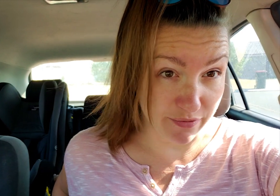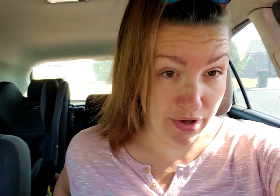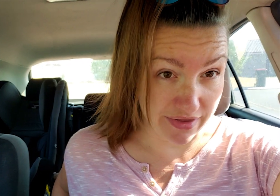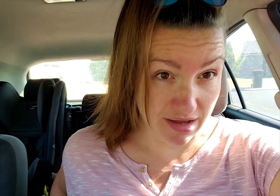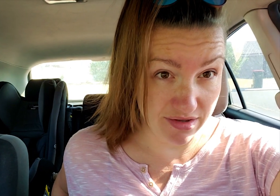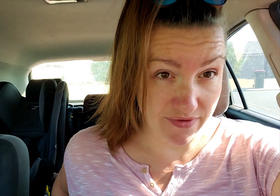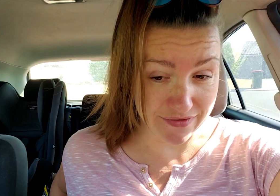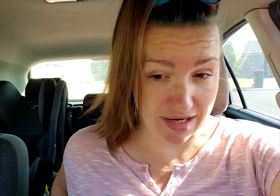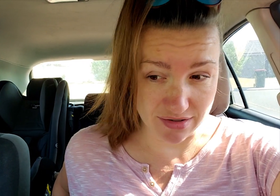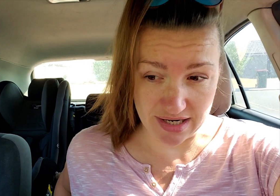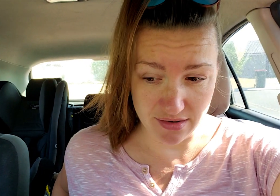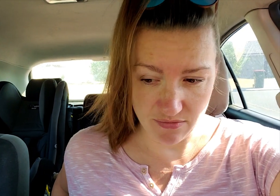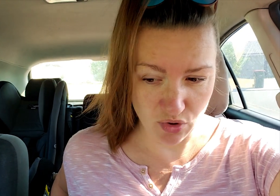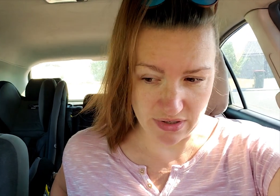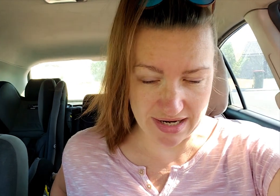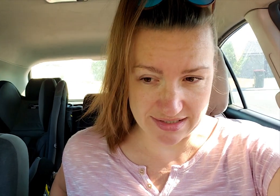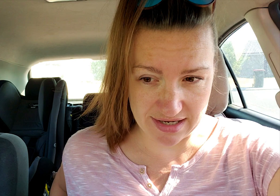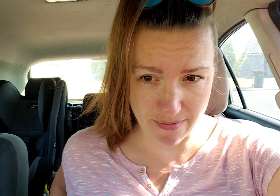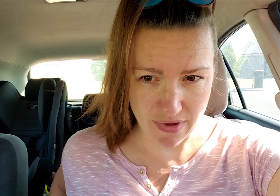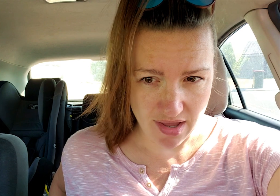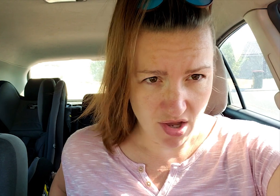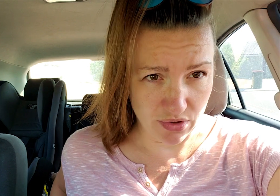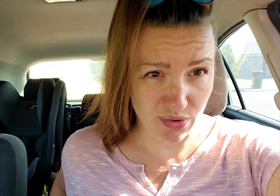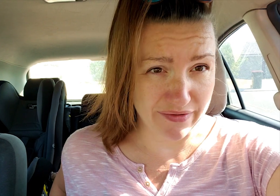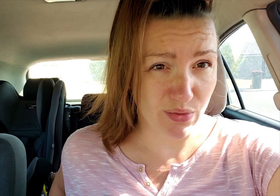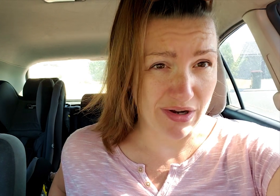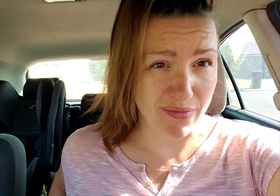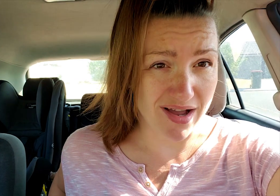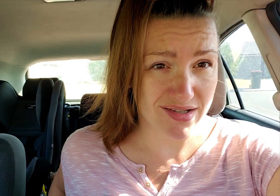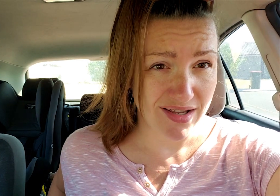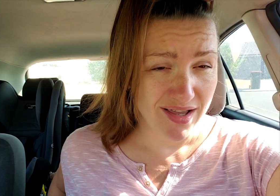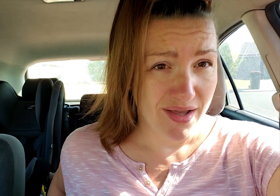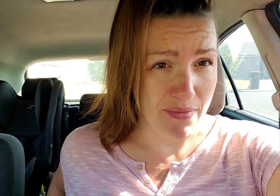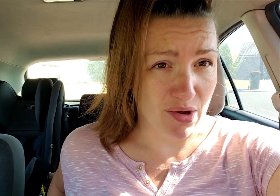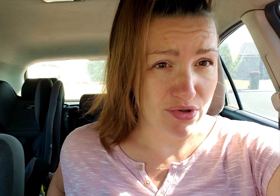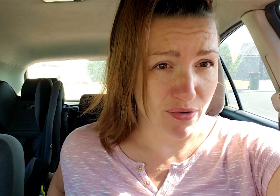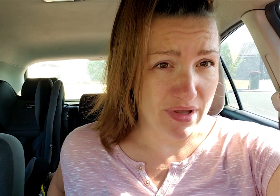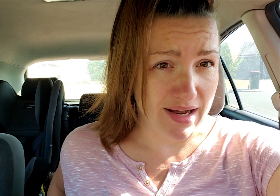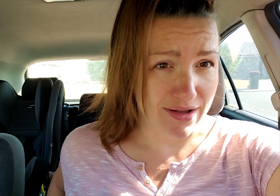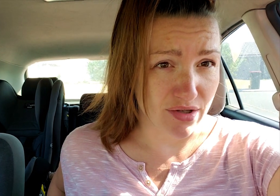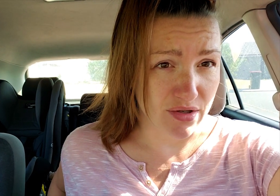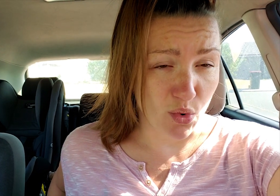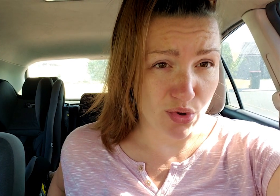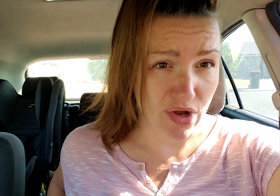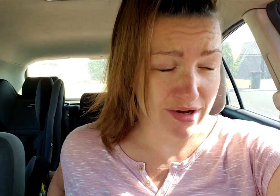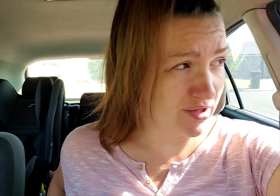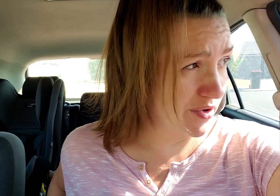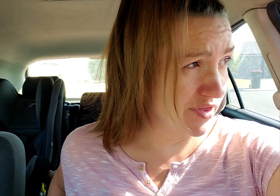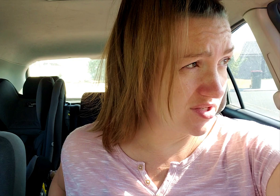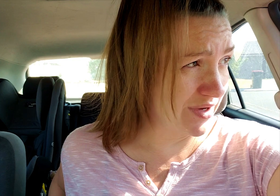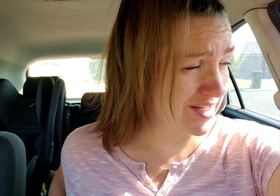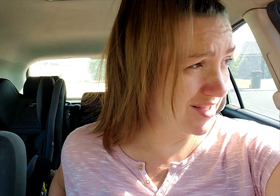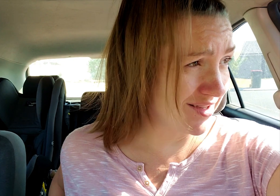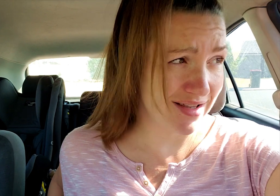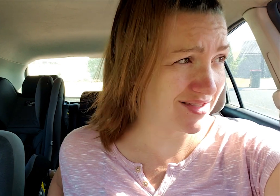I was to give birth now in this five-day lockdown, wouldn't be allowed to come. We'd all have to wear a mask. Mark would not be allowed on the ward, only in the